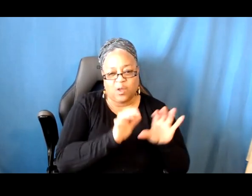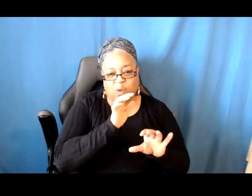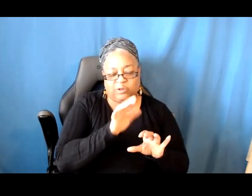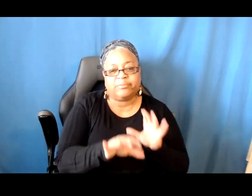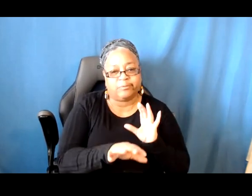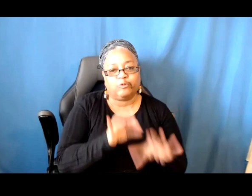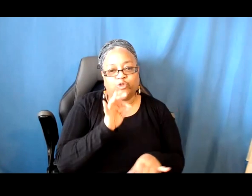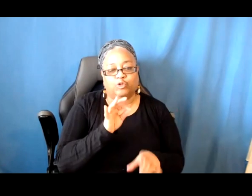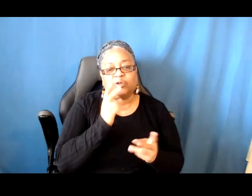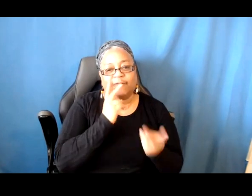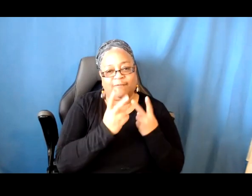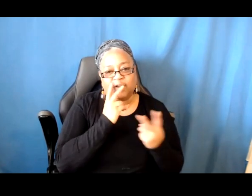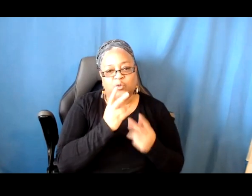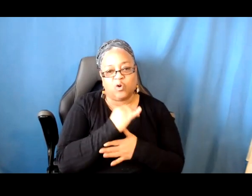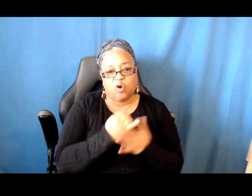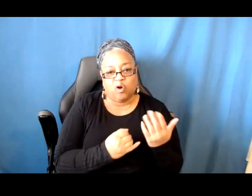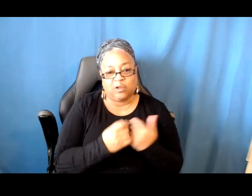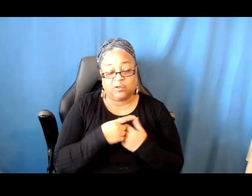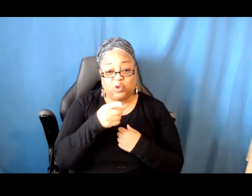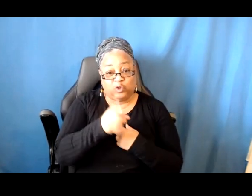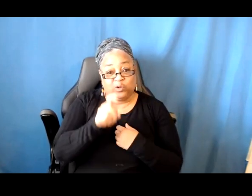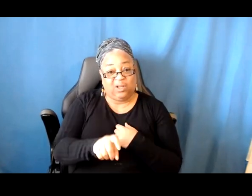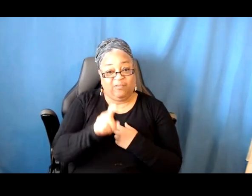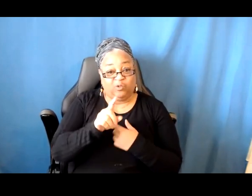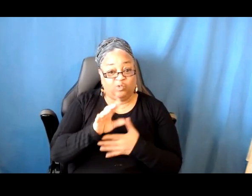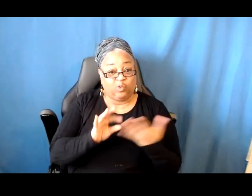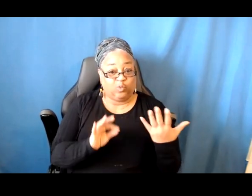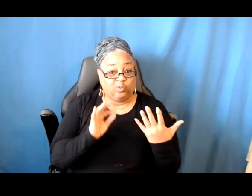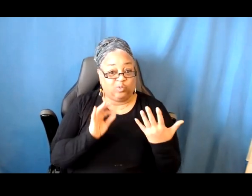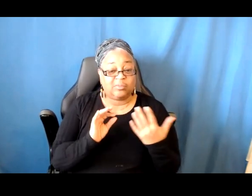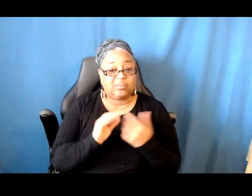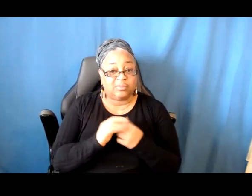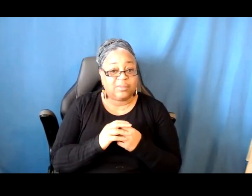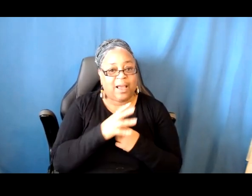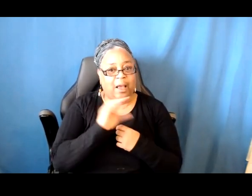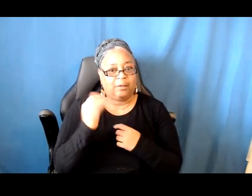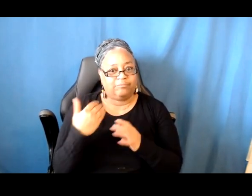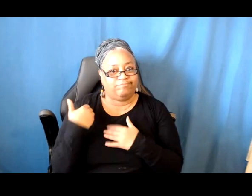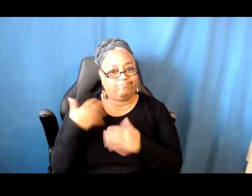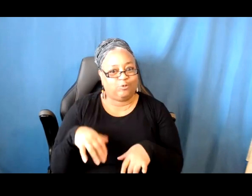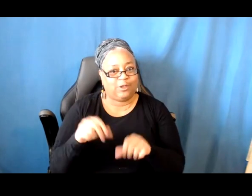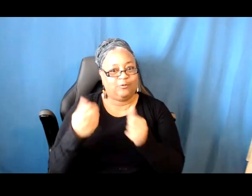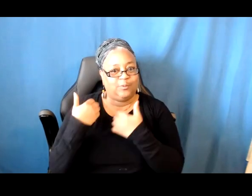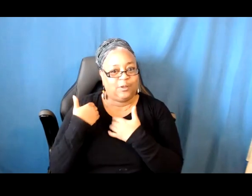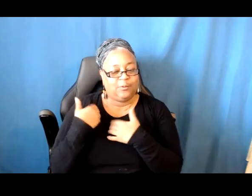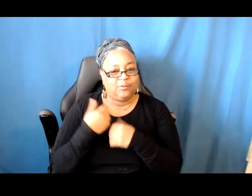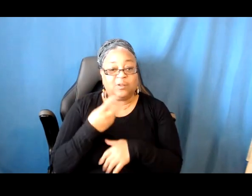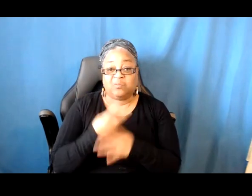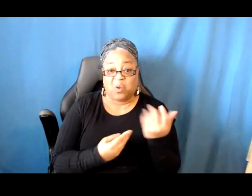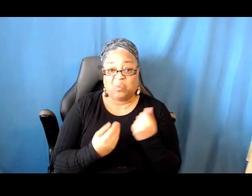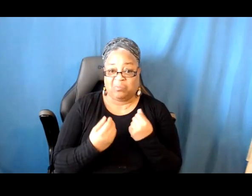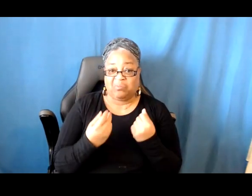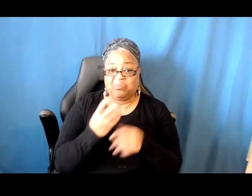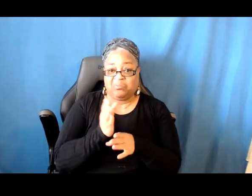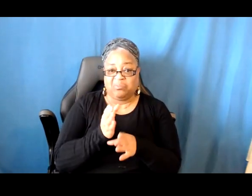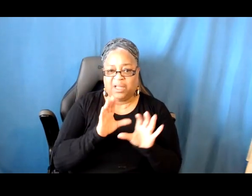as an artist to exercise some choice and agency. Both categories in this example, I agree, sound like they could be appropriate. So you tell